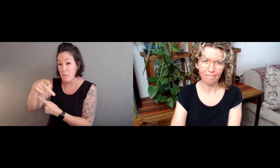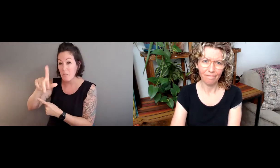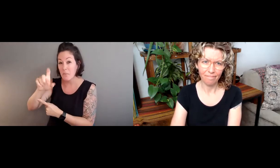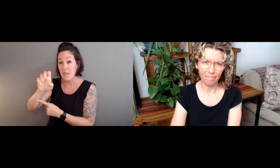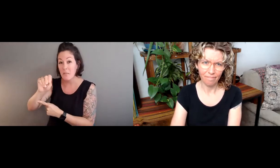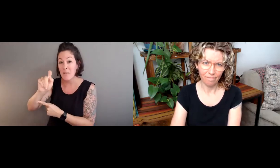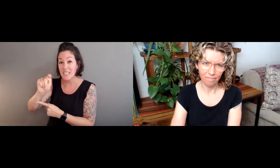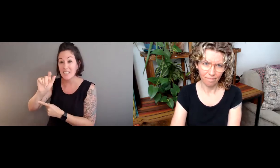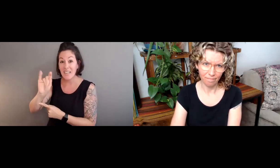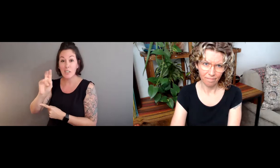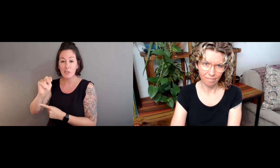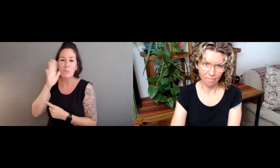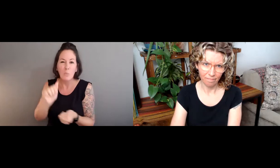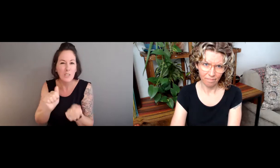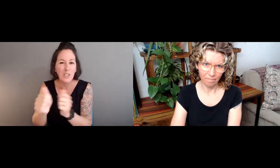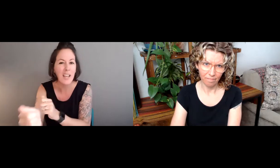practices now.